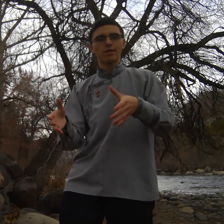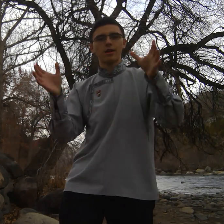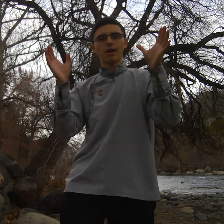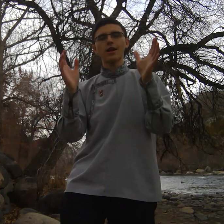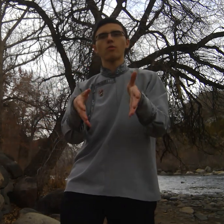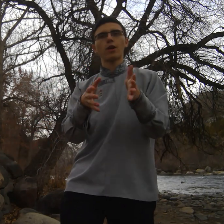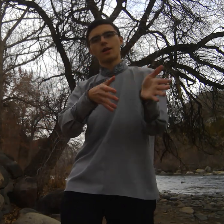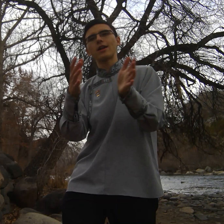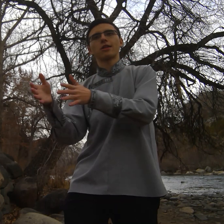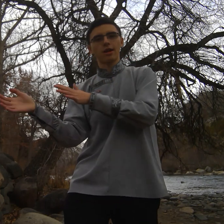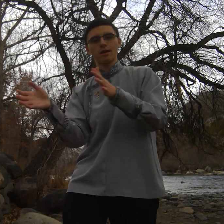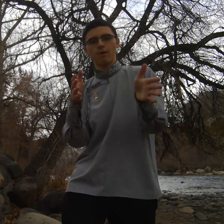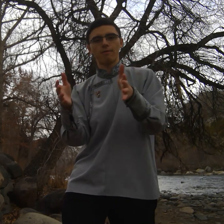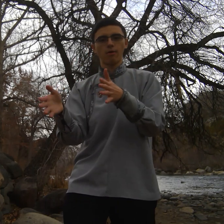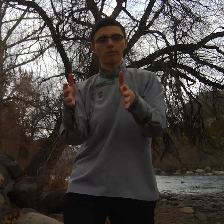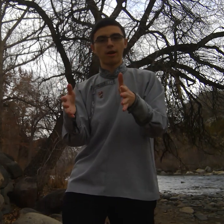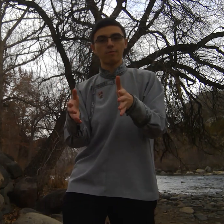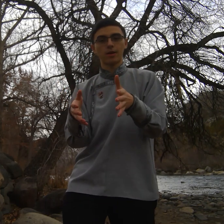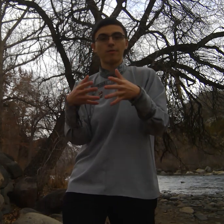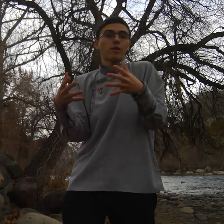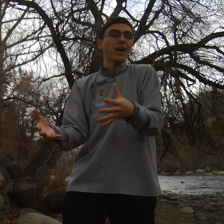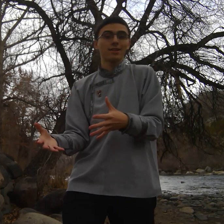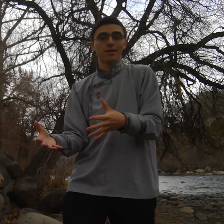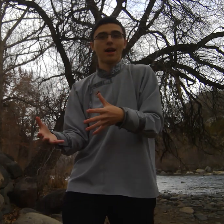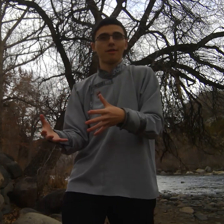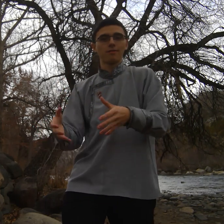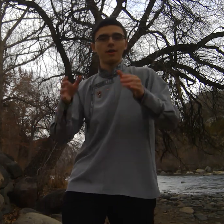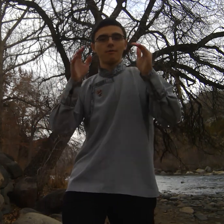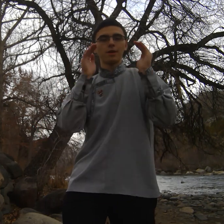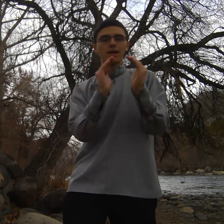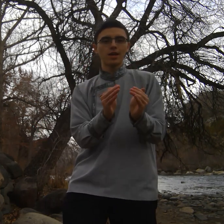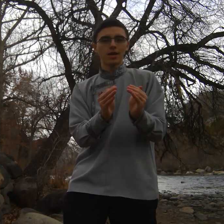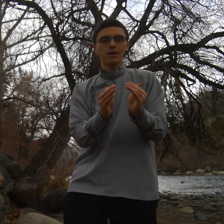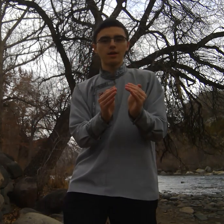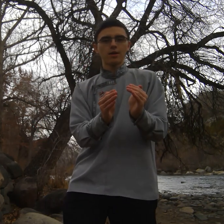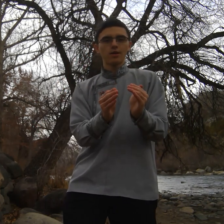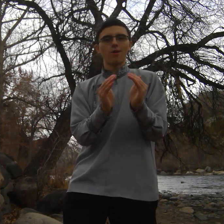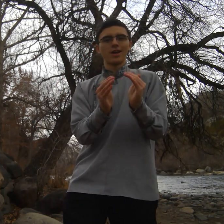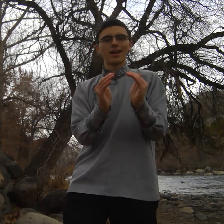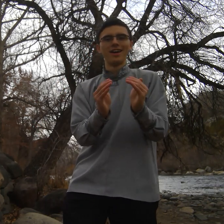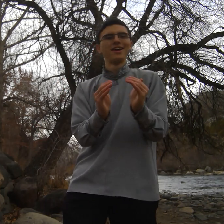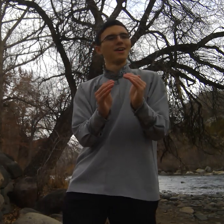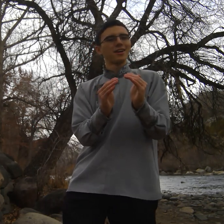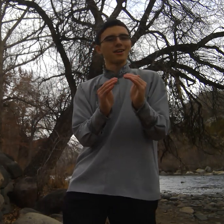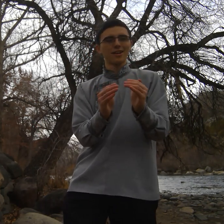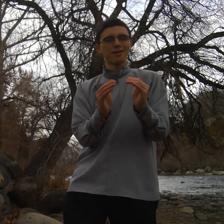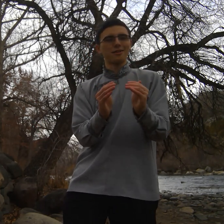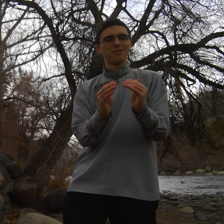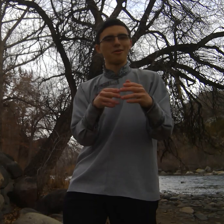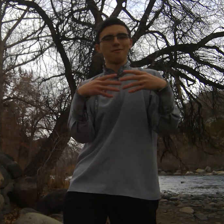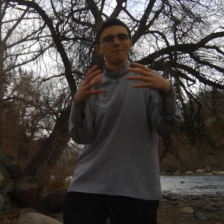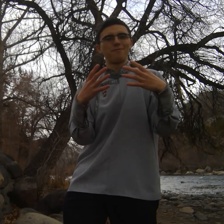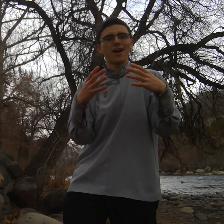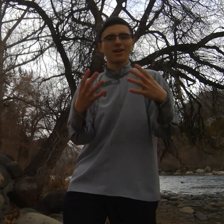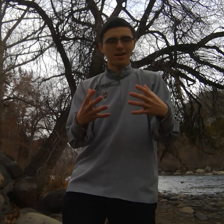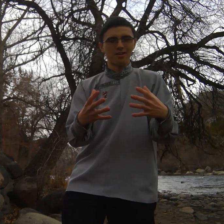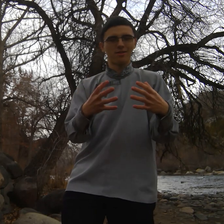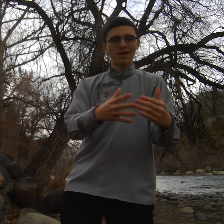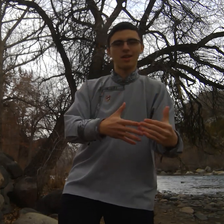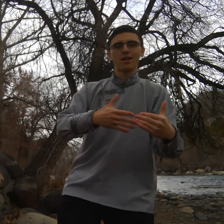I think anyone on any study abroad program can relate to that beginning knowing little or very little and then